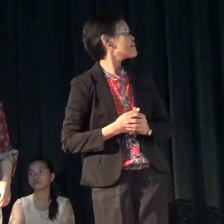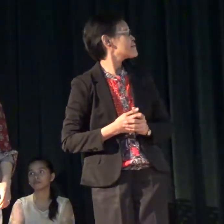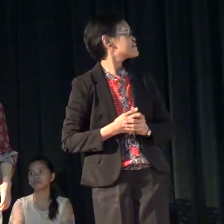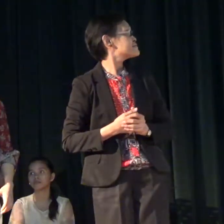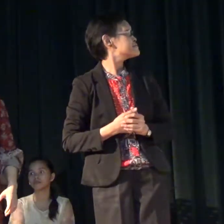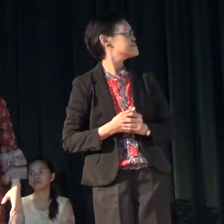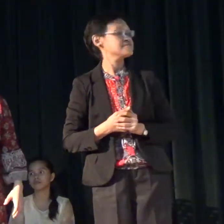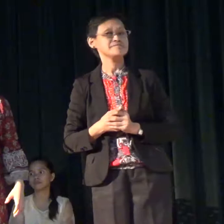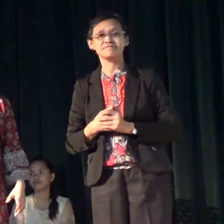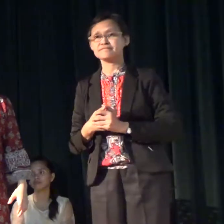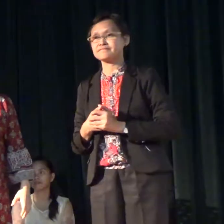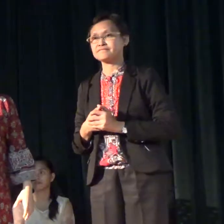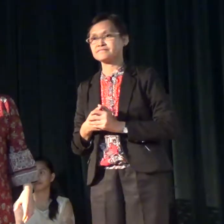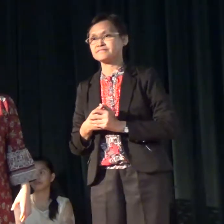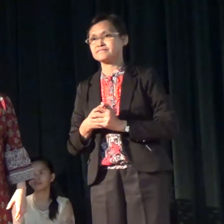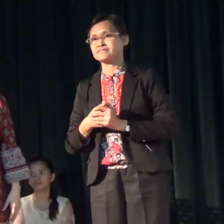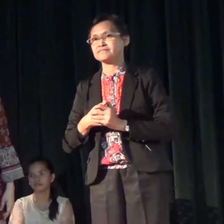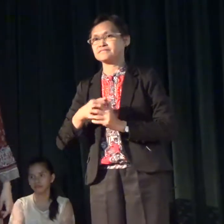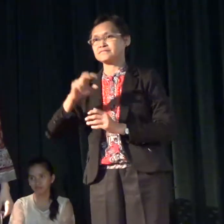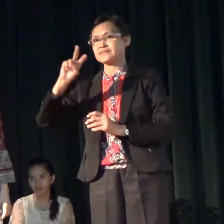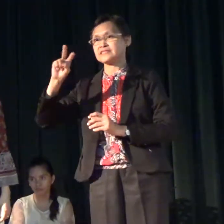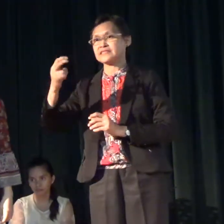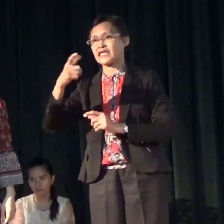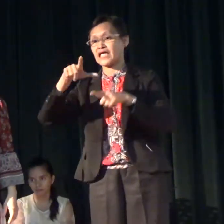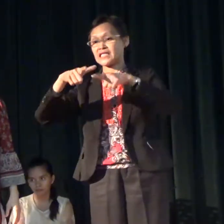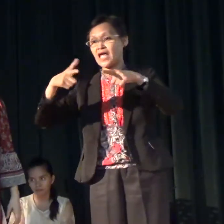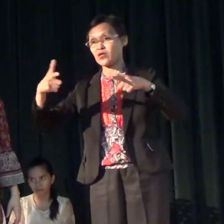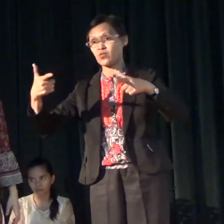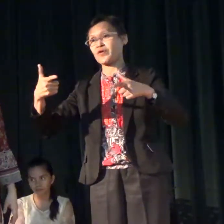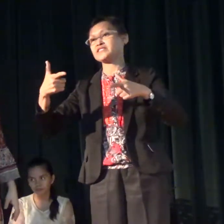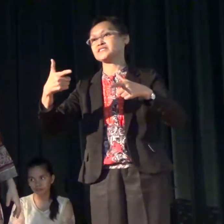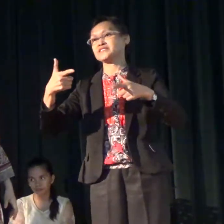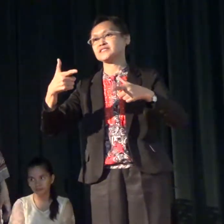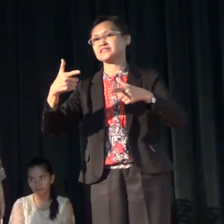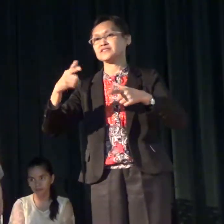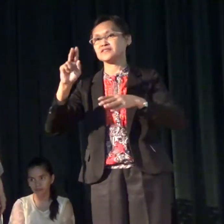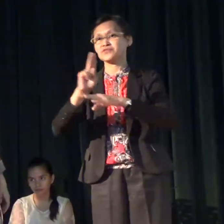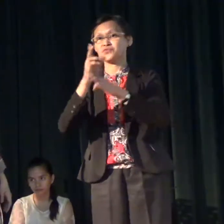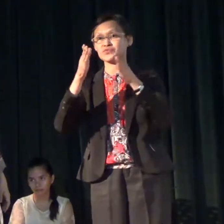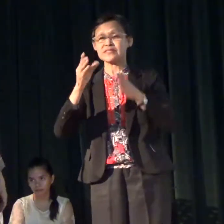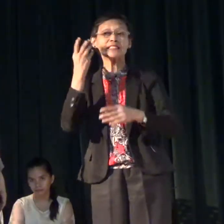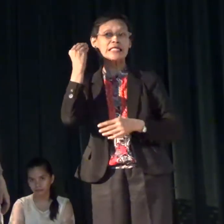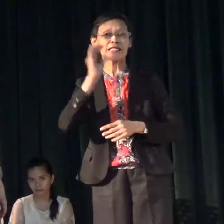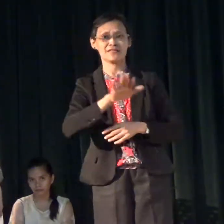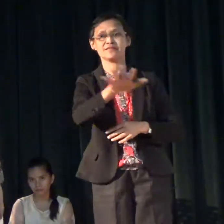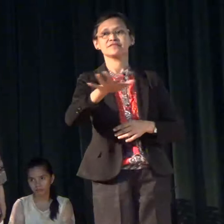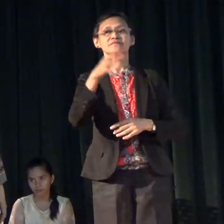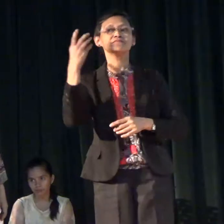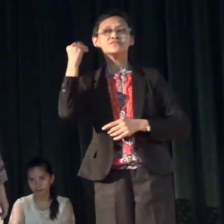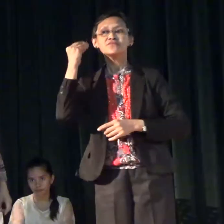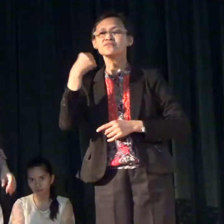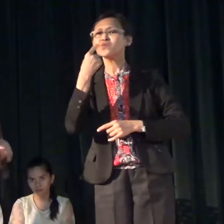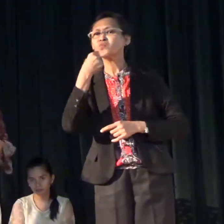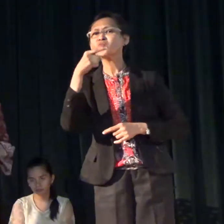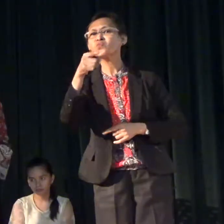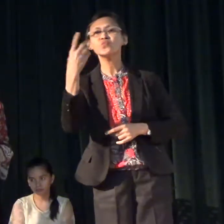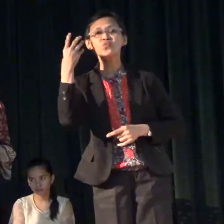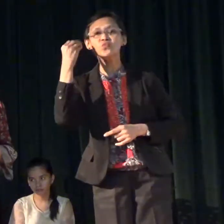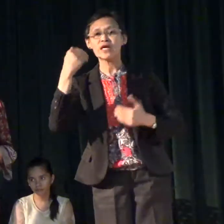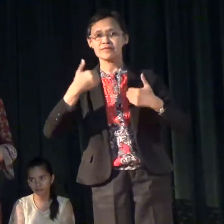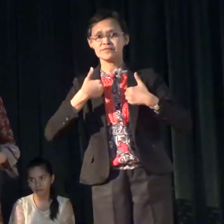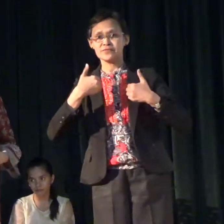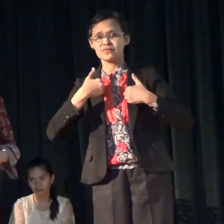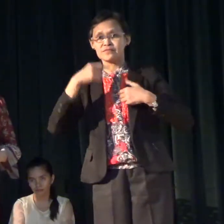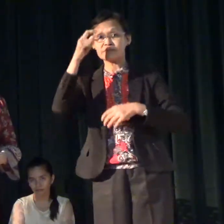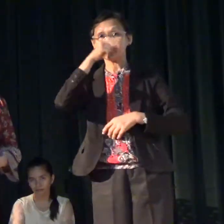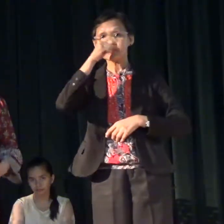for us second language users, for hearing people, hearing this audience, aho among you has